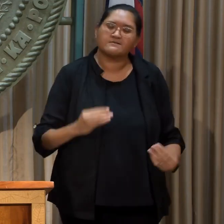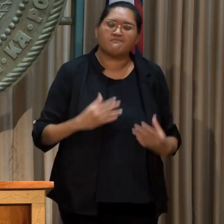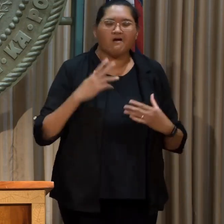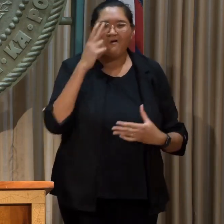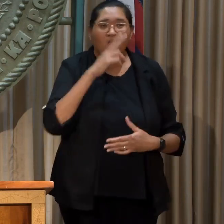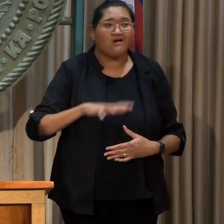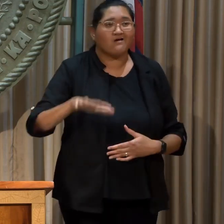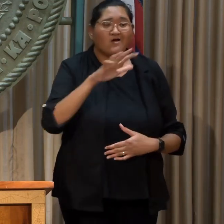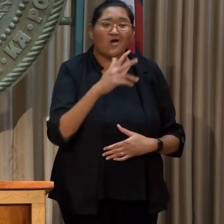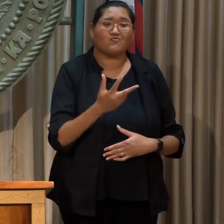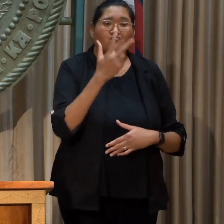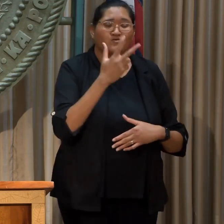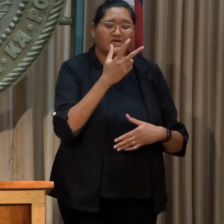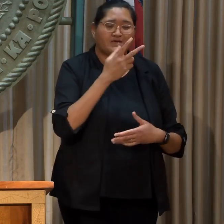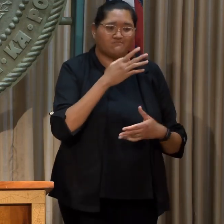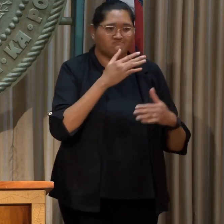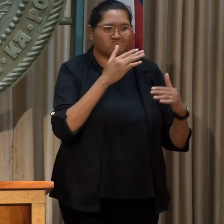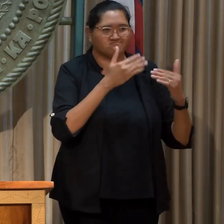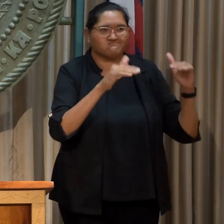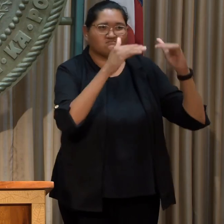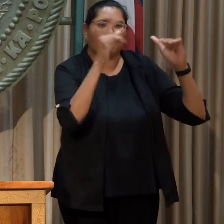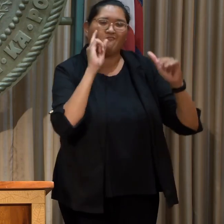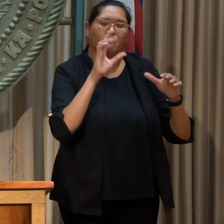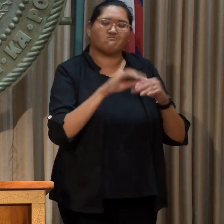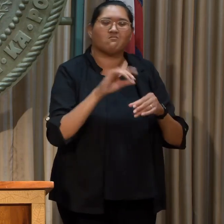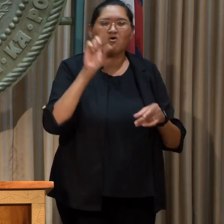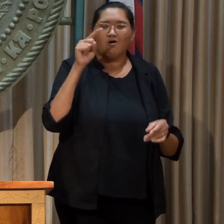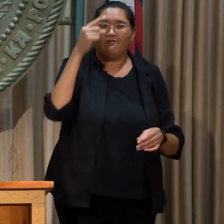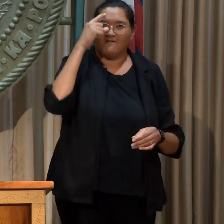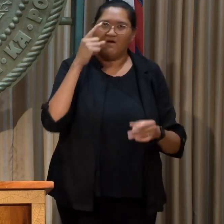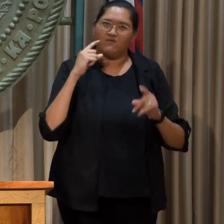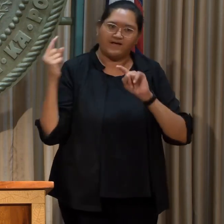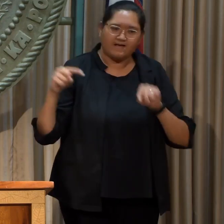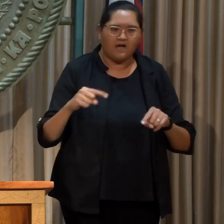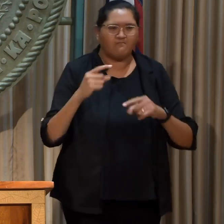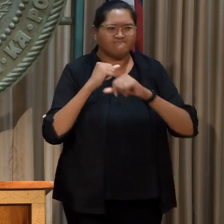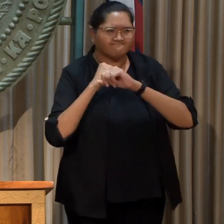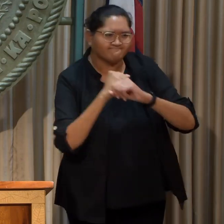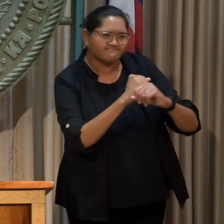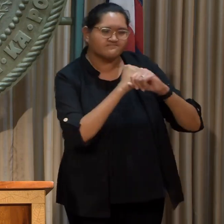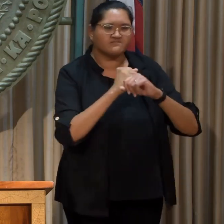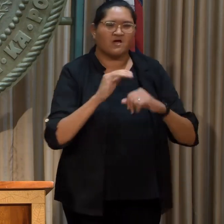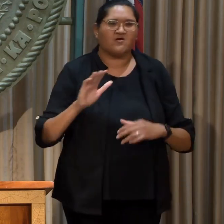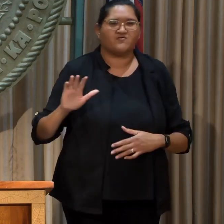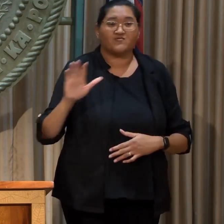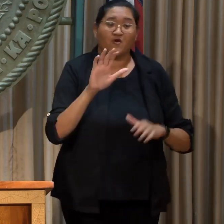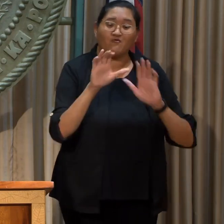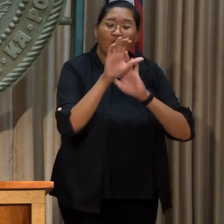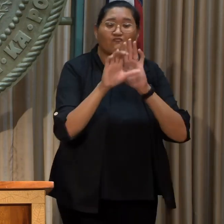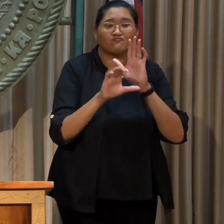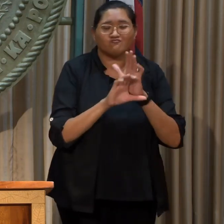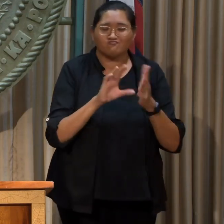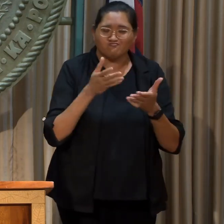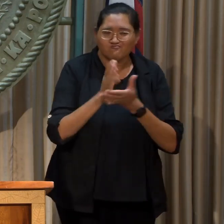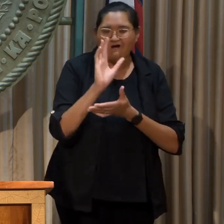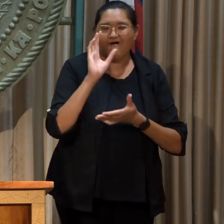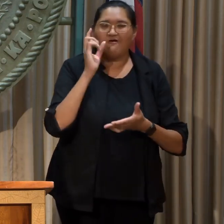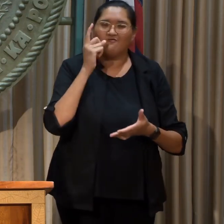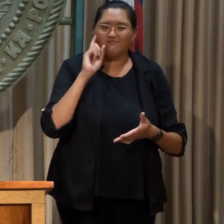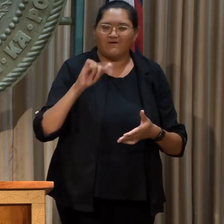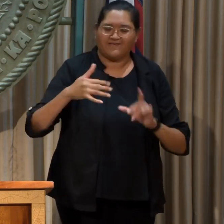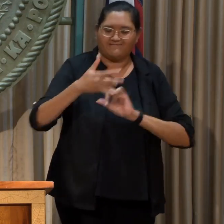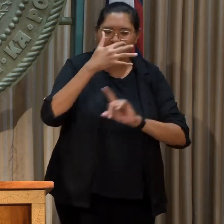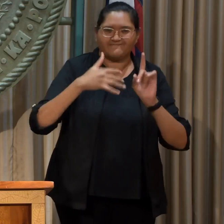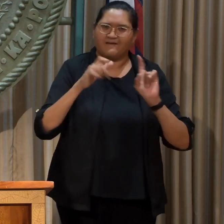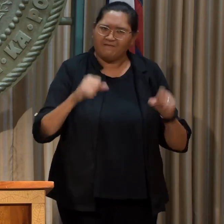Hawaii's three branches of government to come together to uphold and protect their constitutional rights to a livable climate.